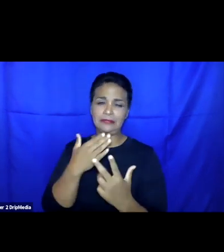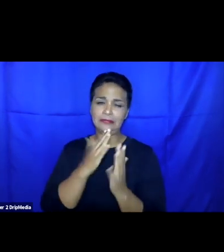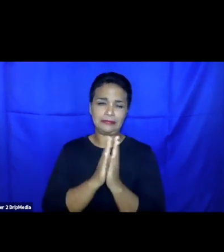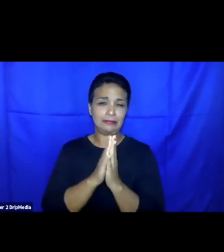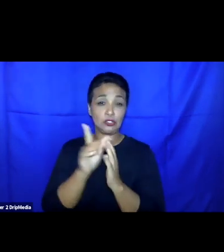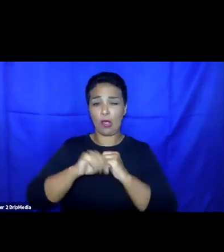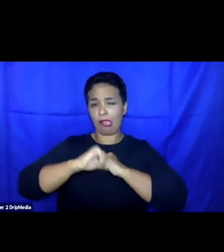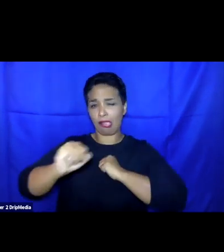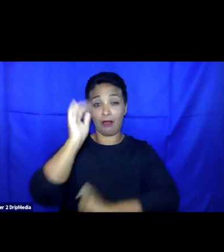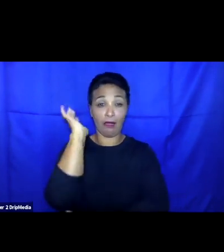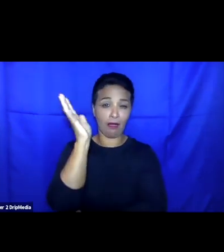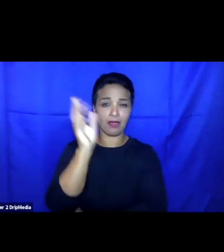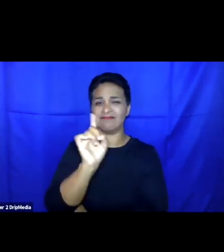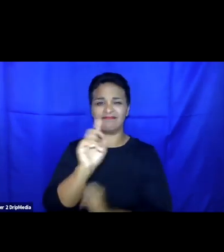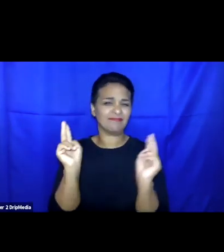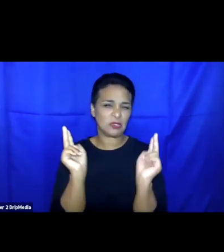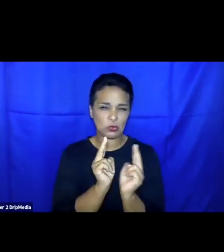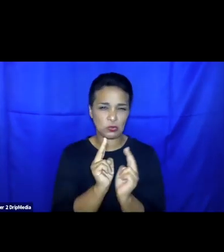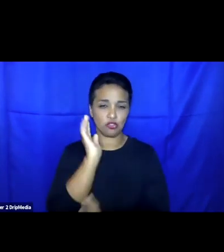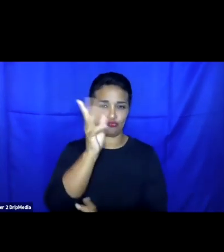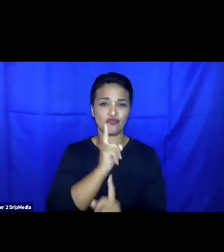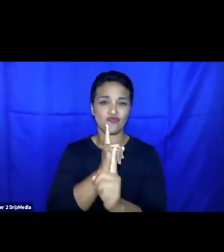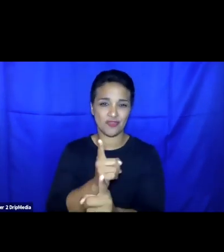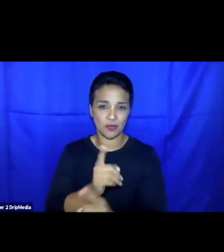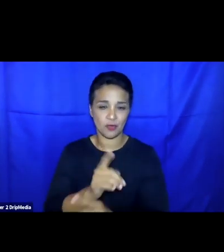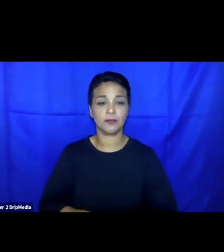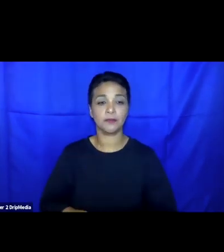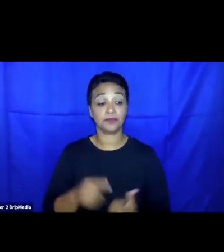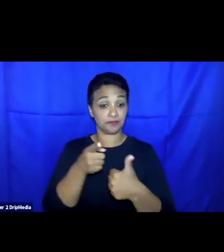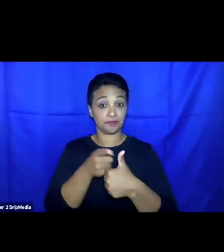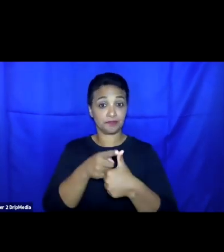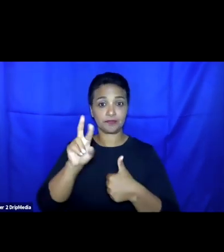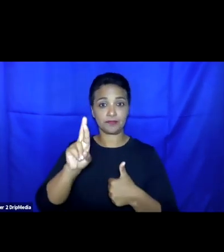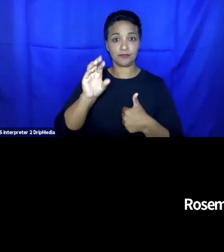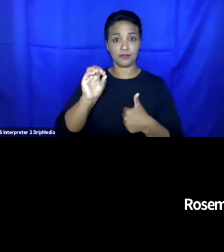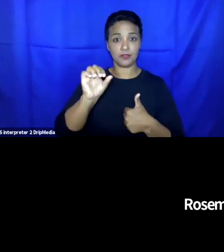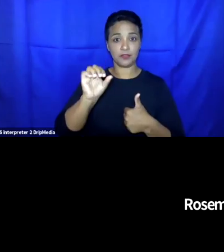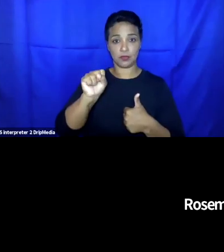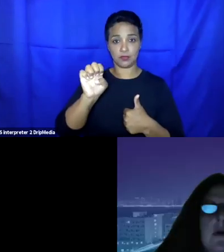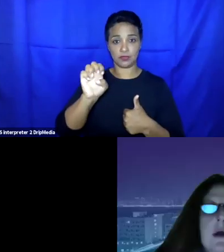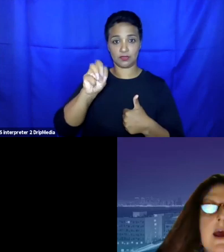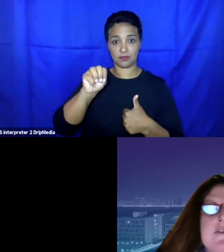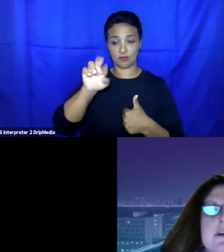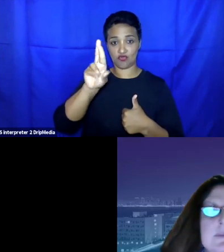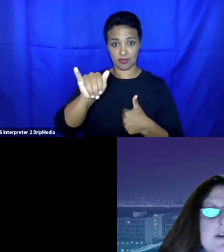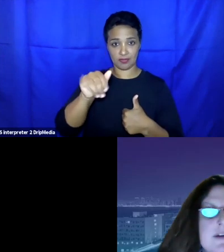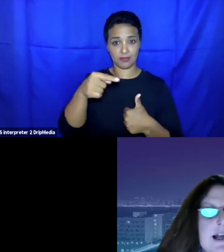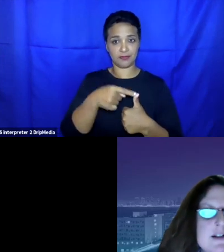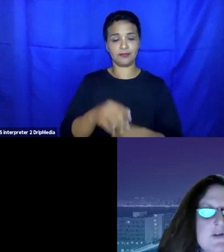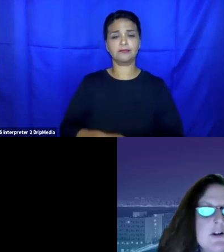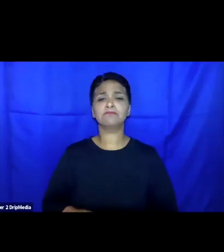floor to Rosemary if she wants to comment on this. Very briefly, I'll defer to